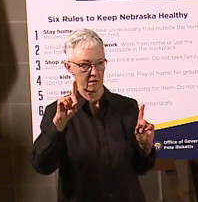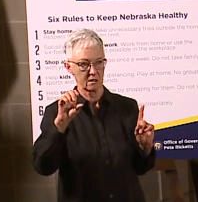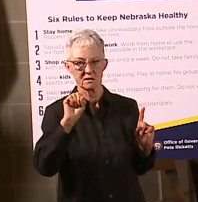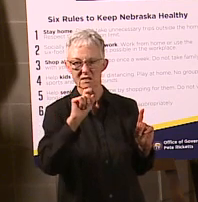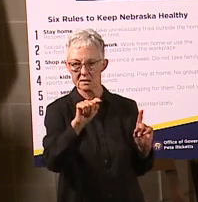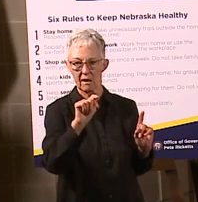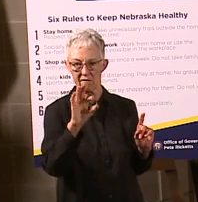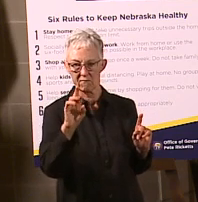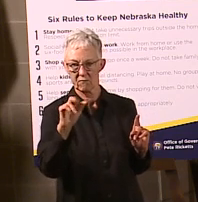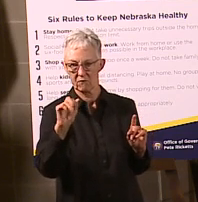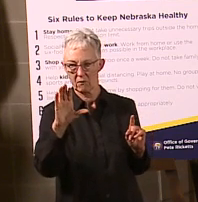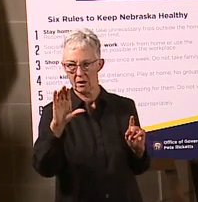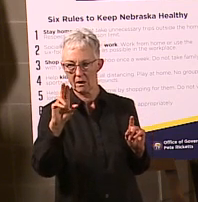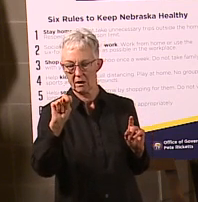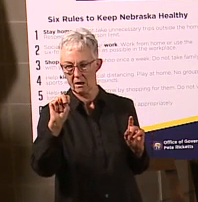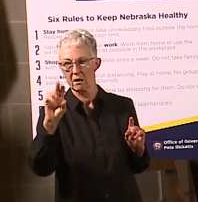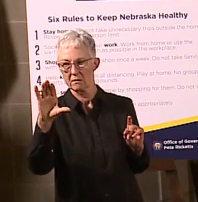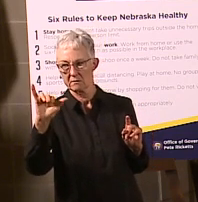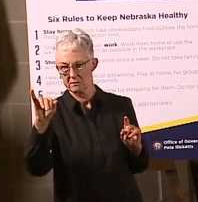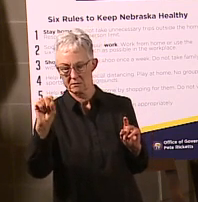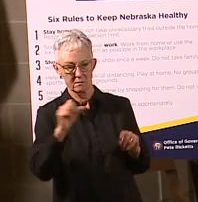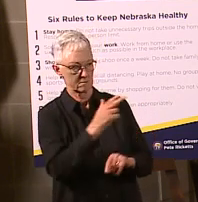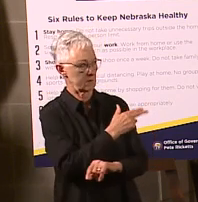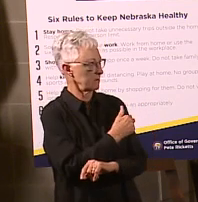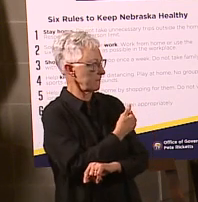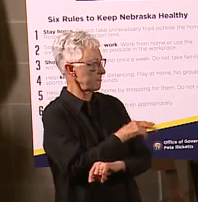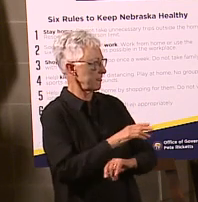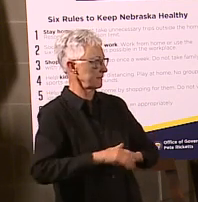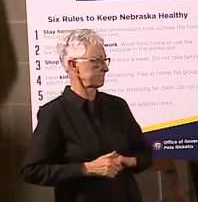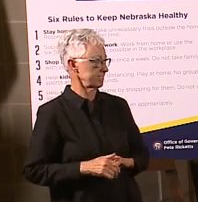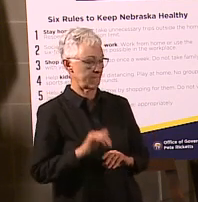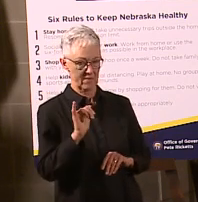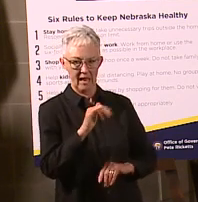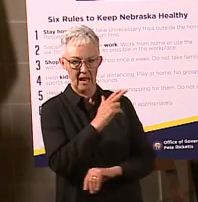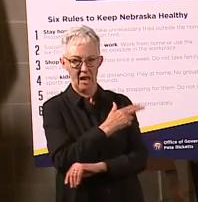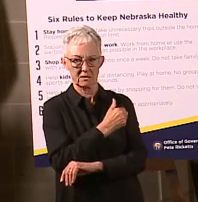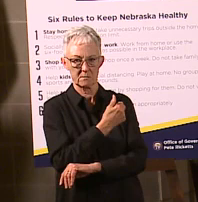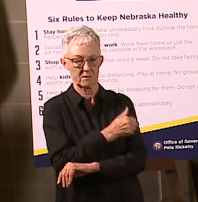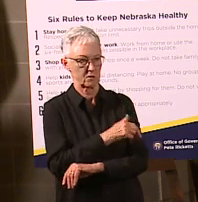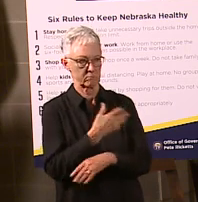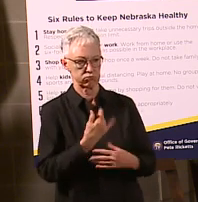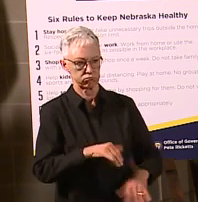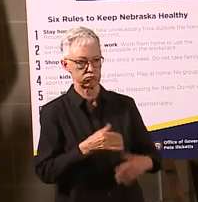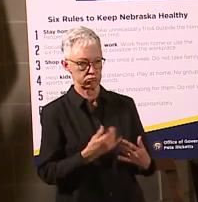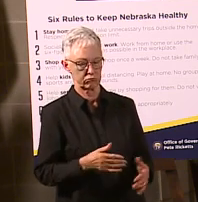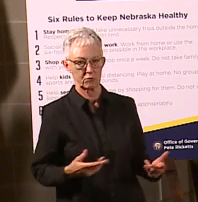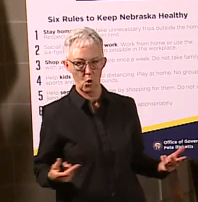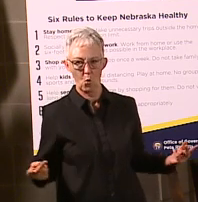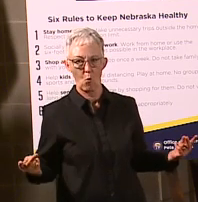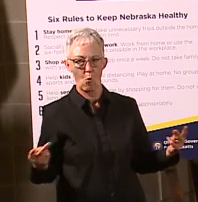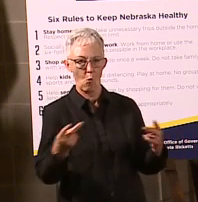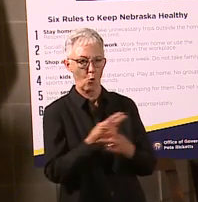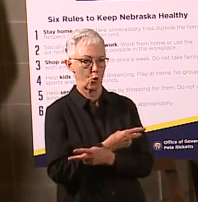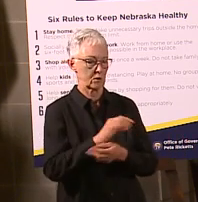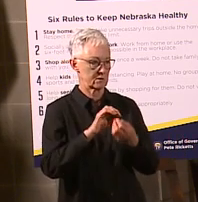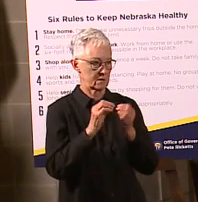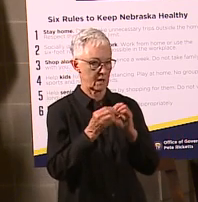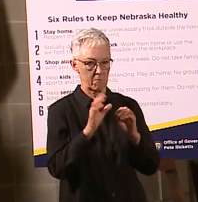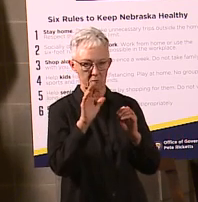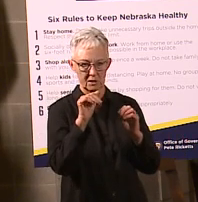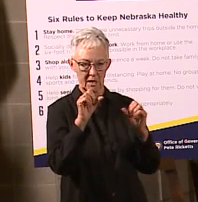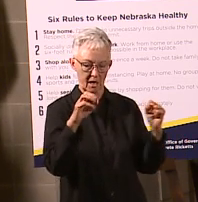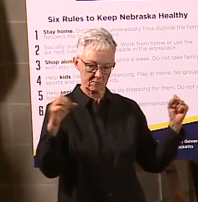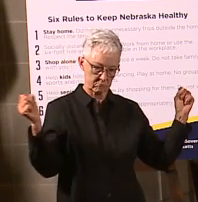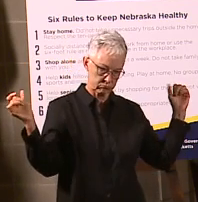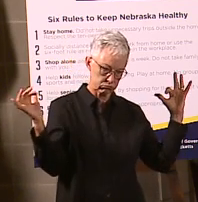And that was a hospital that was probably the hardest-hit hospital. When I visited there about two weeks ago, they